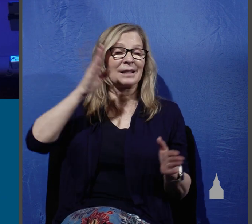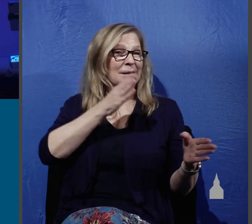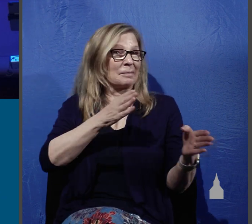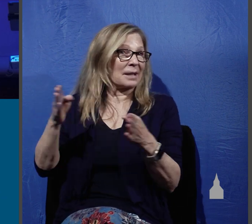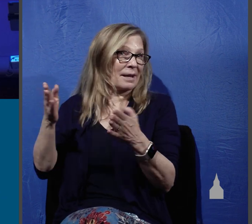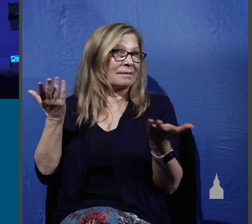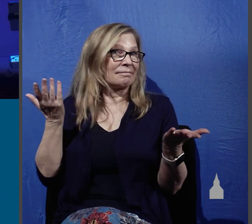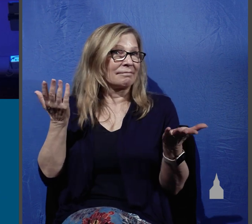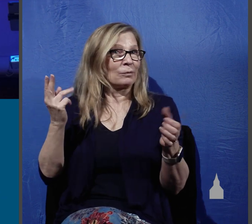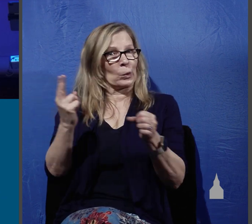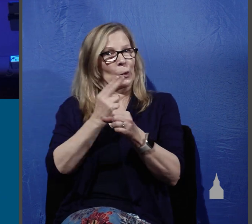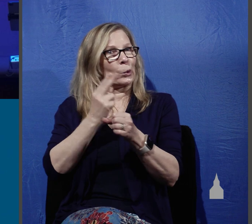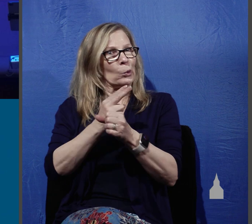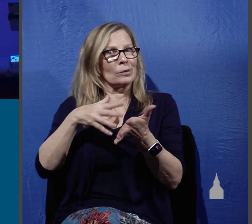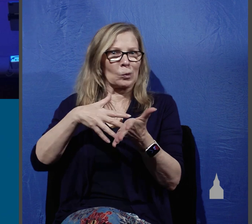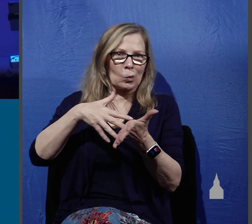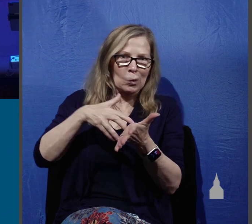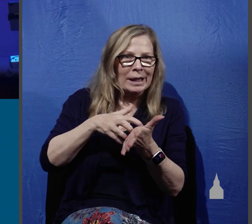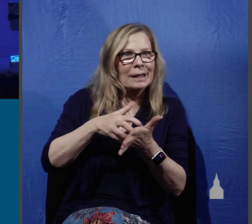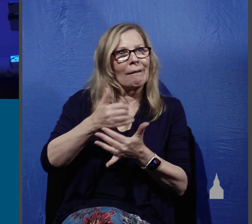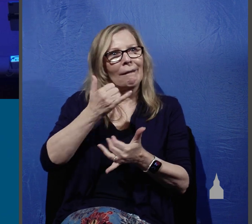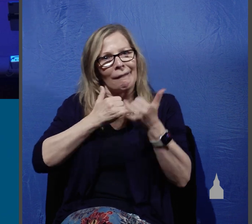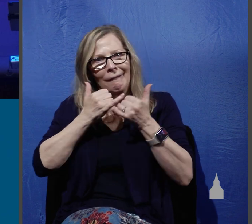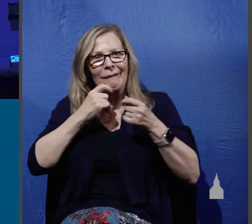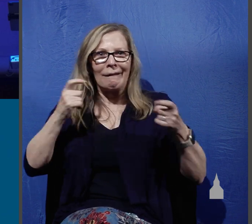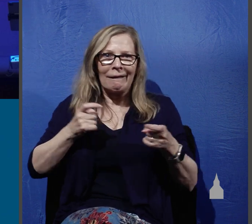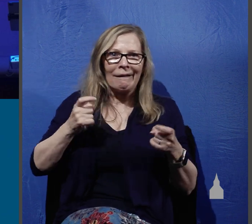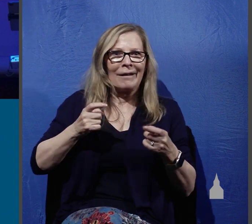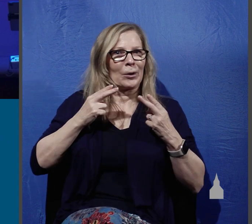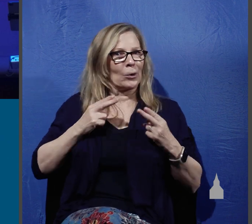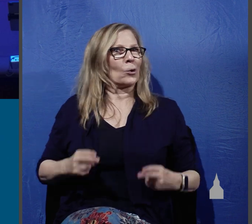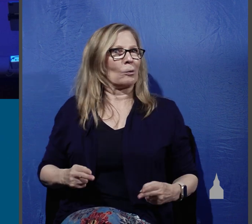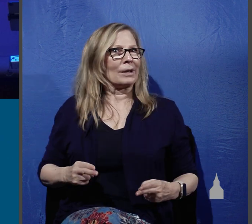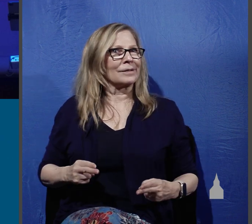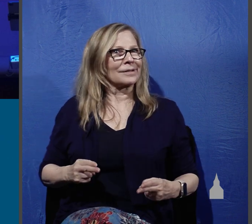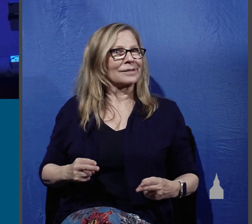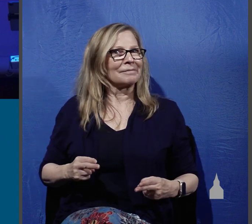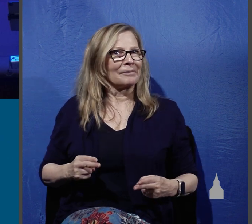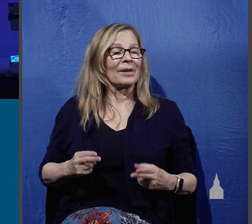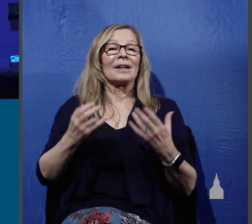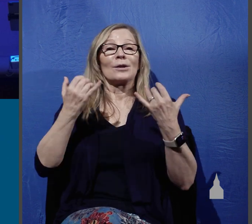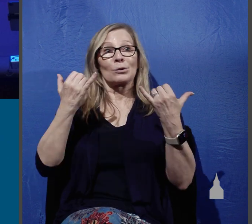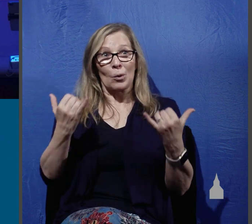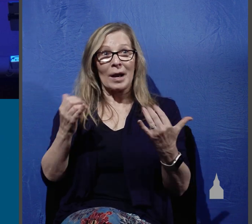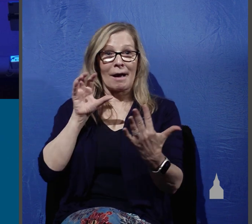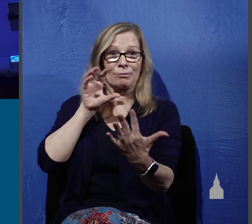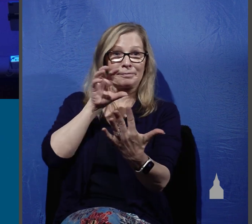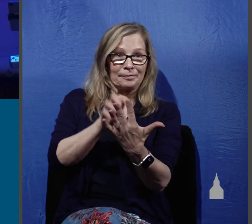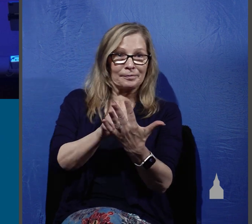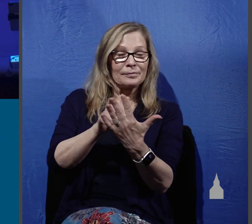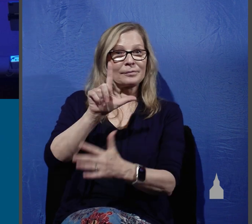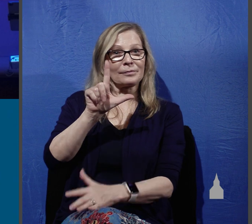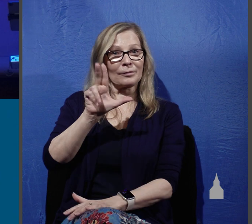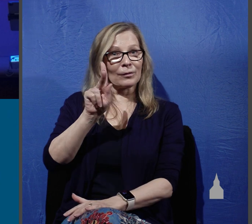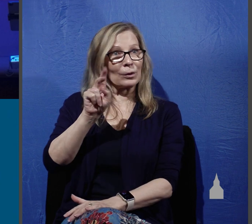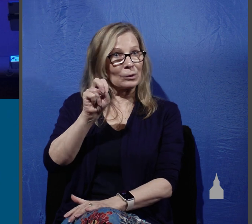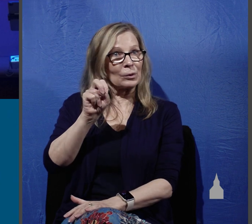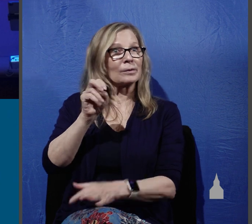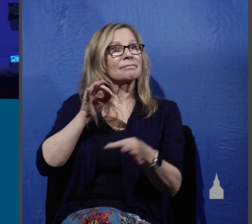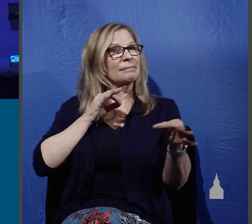continue our study of the gospel of Luke, we've come to a passage where we're not only told about Christ's followers doing his